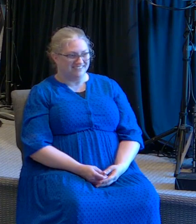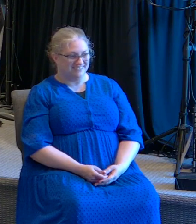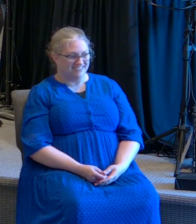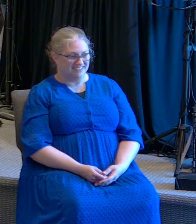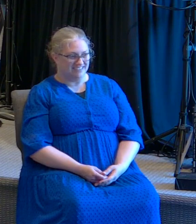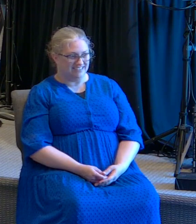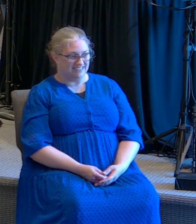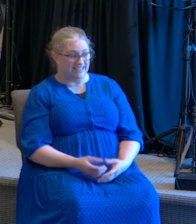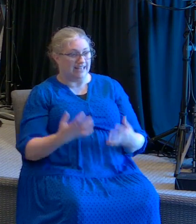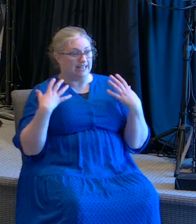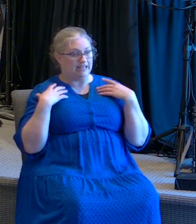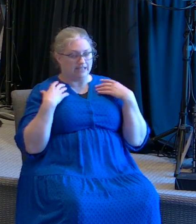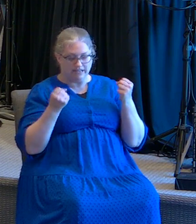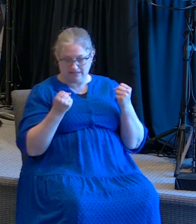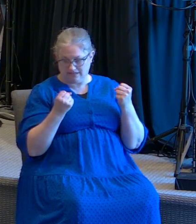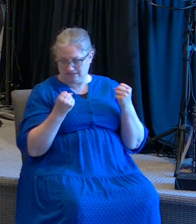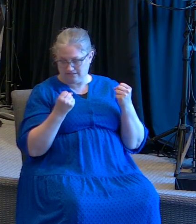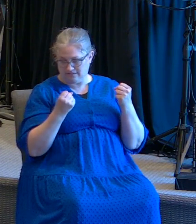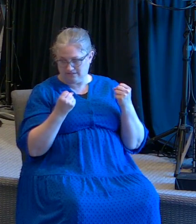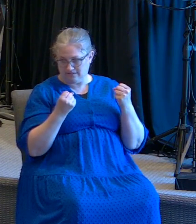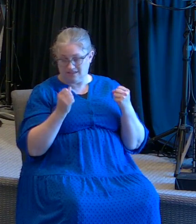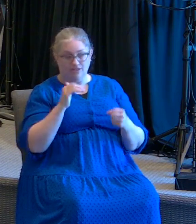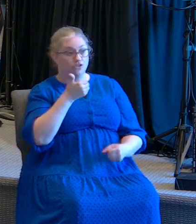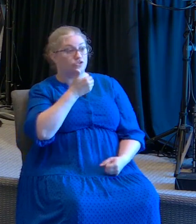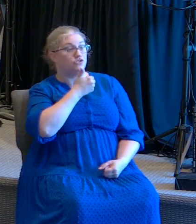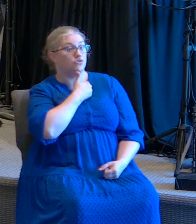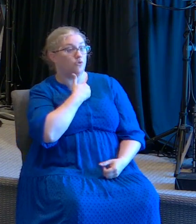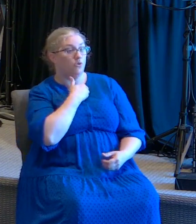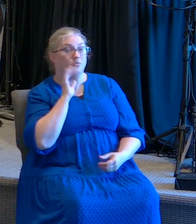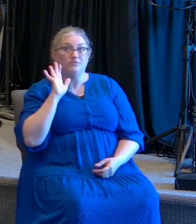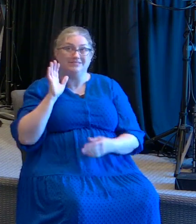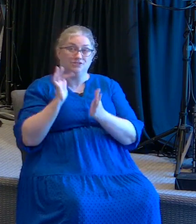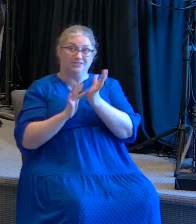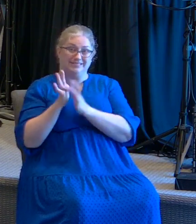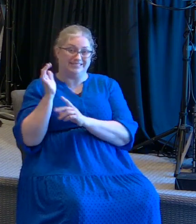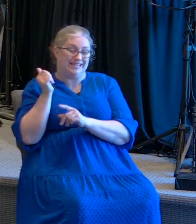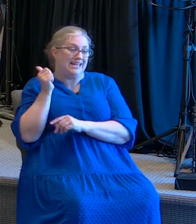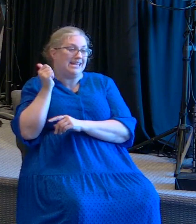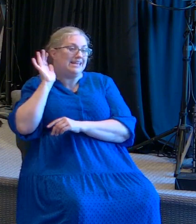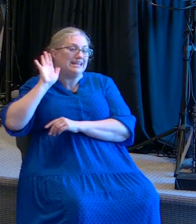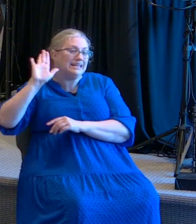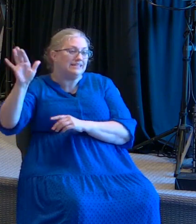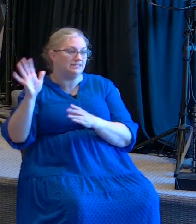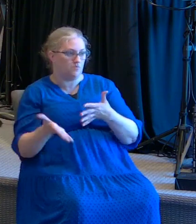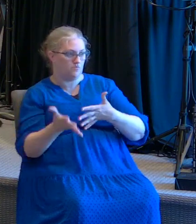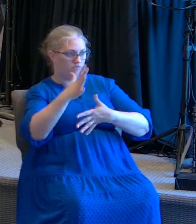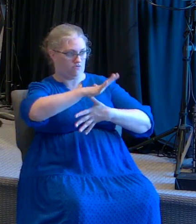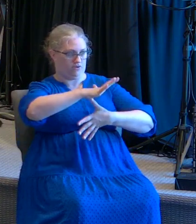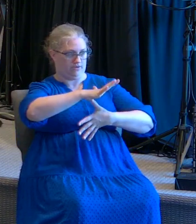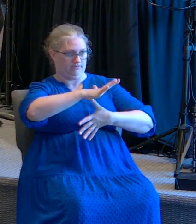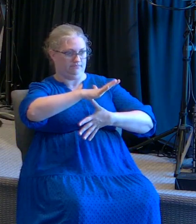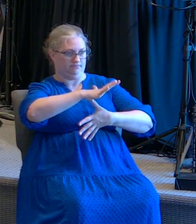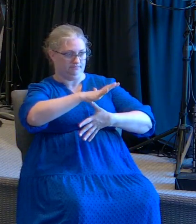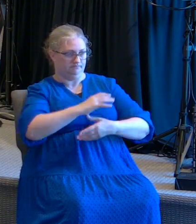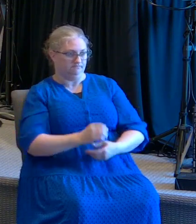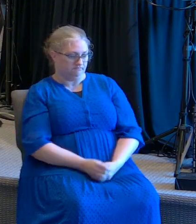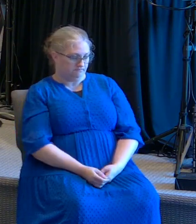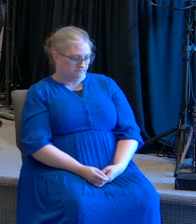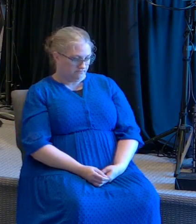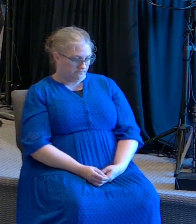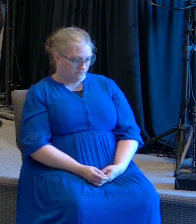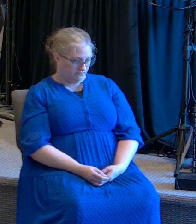So healing the soul was his priority. Y era sanar el alma, la